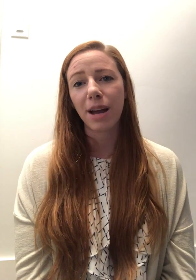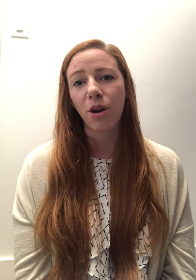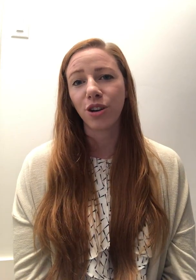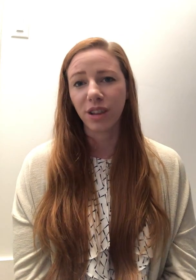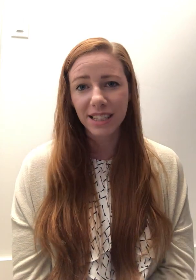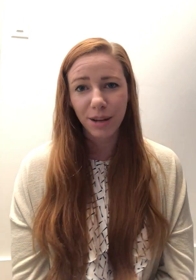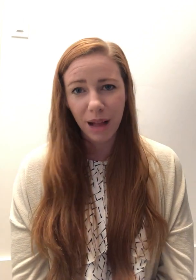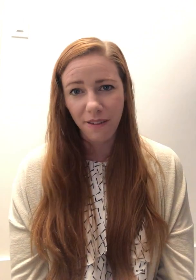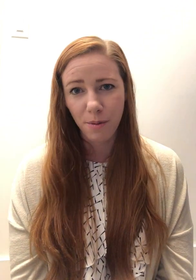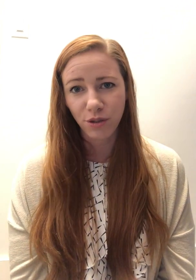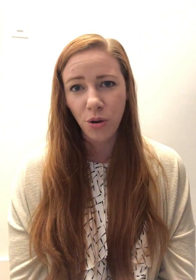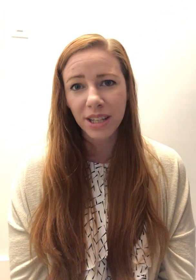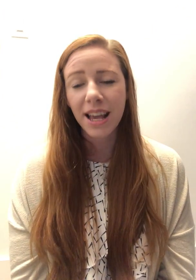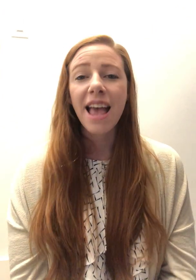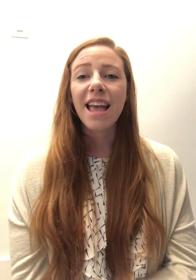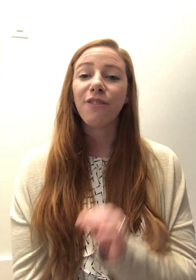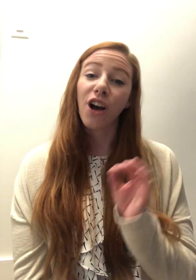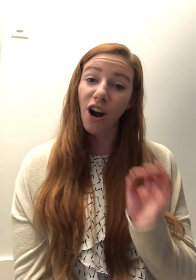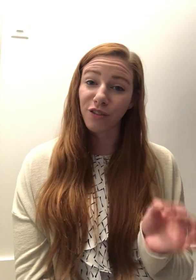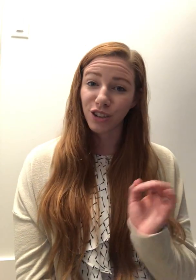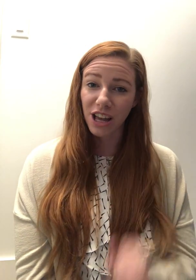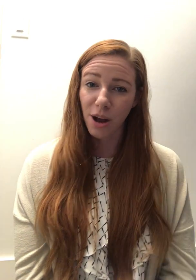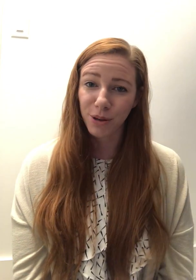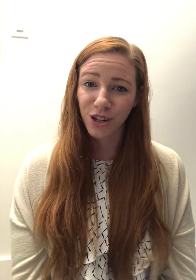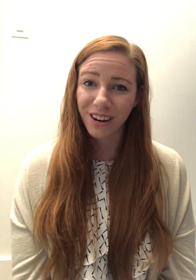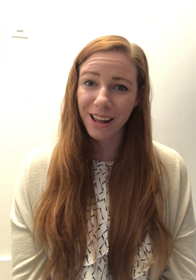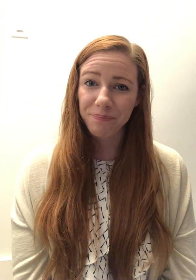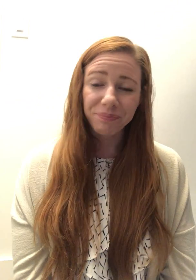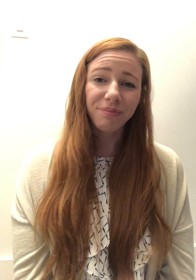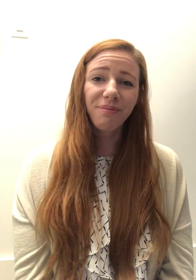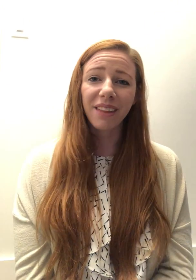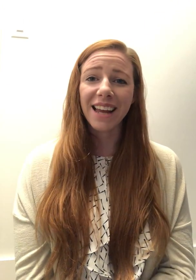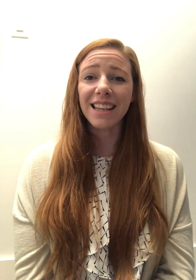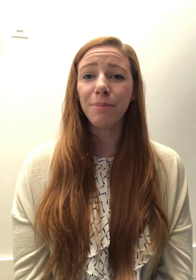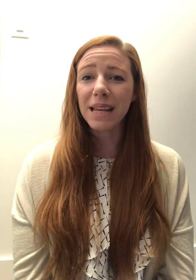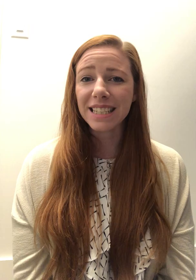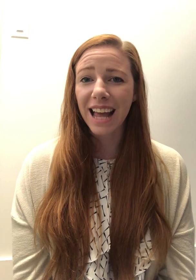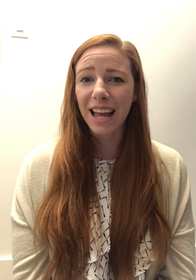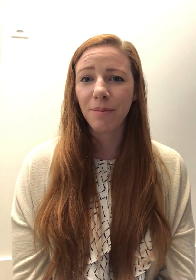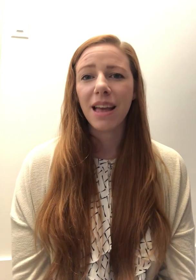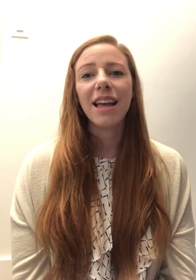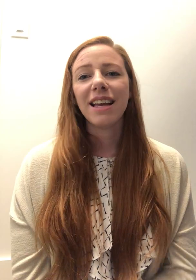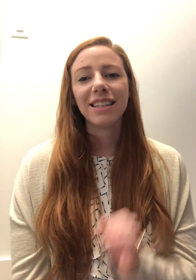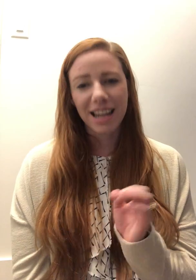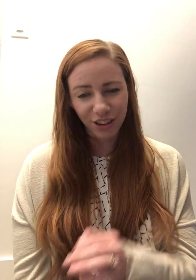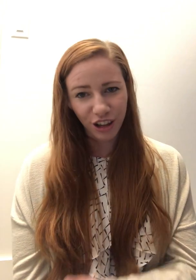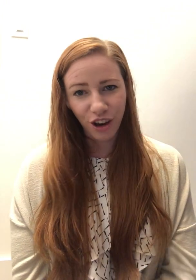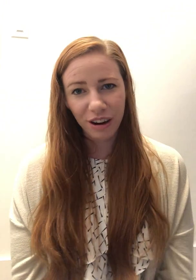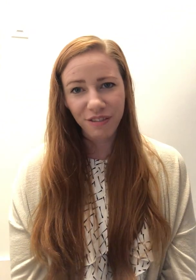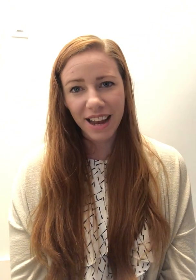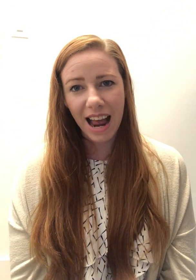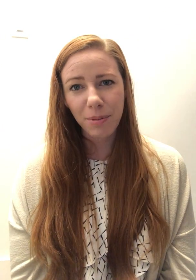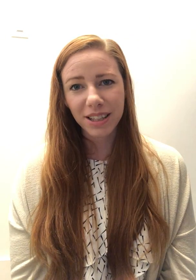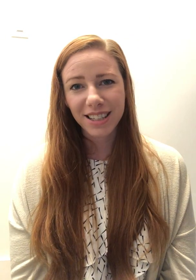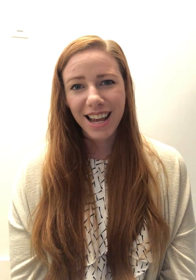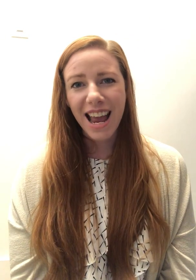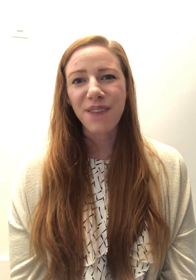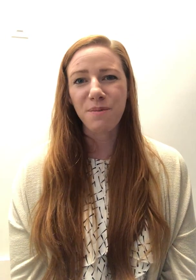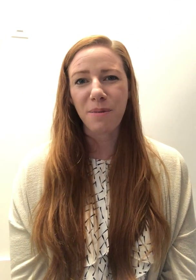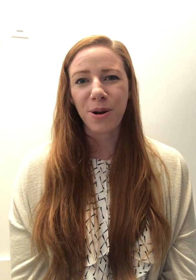on your listening platform of choice if it offers that opportunity. And in the meantime, take a look at your if-then habits. And remember,